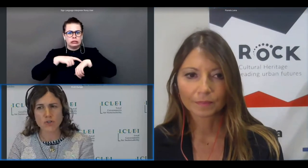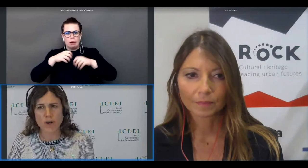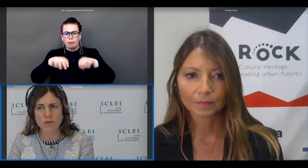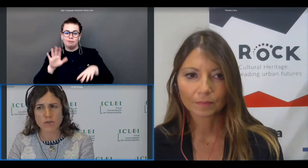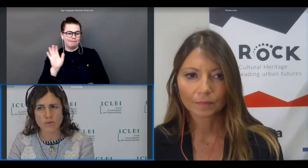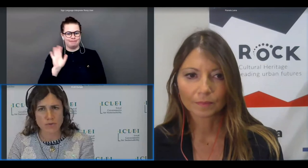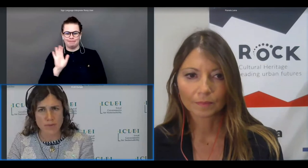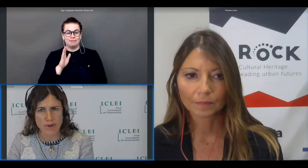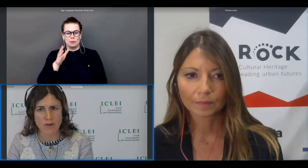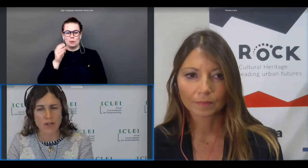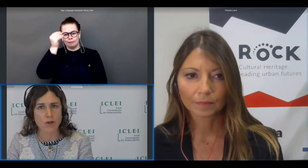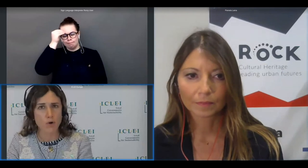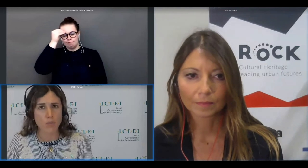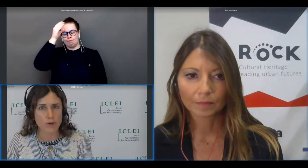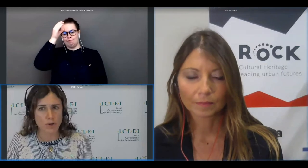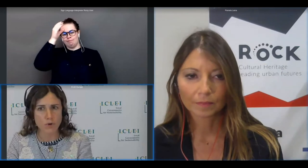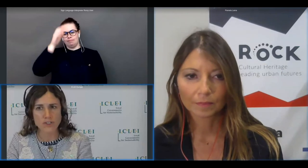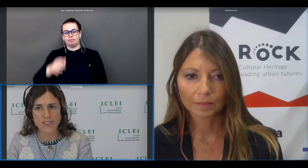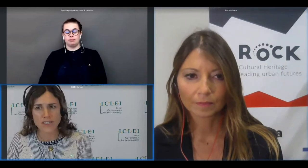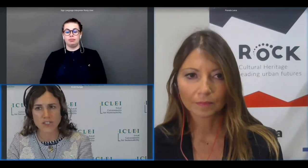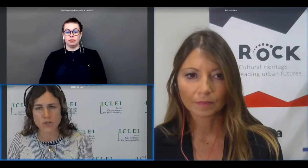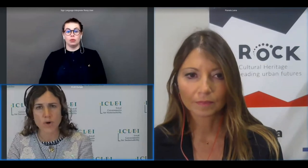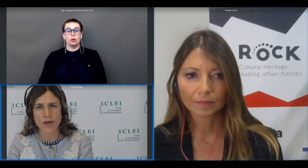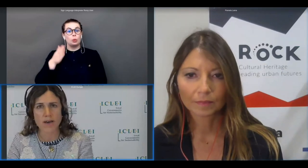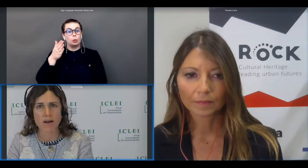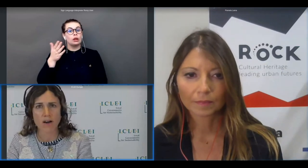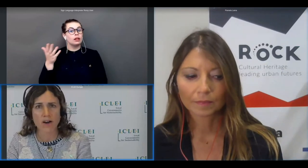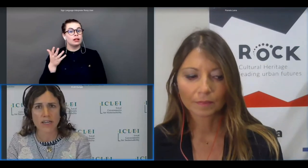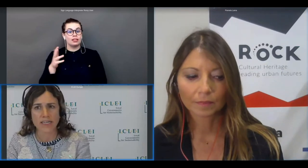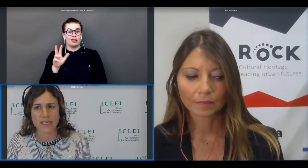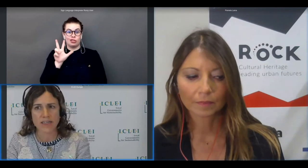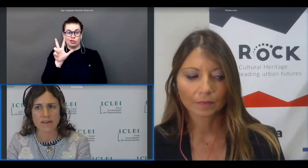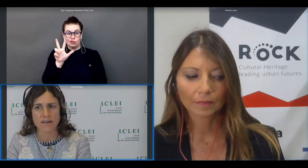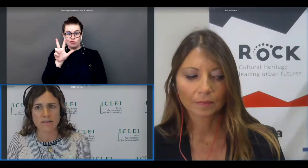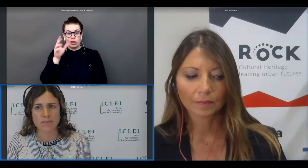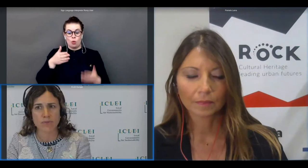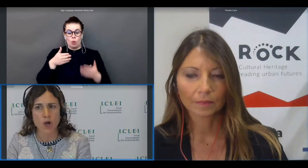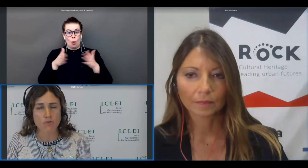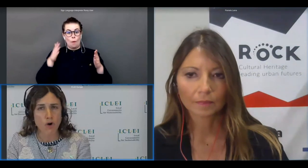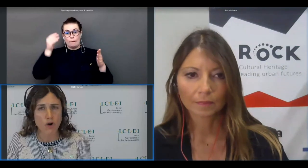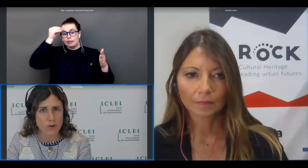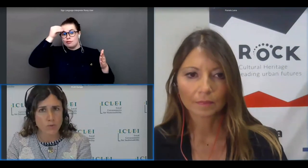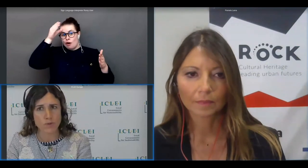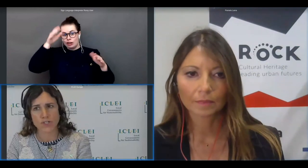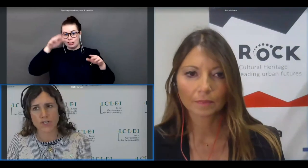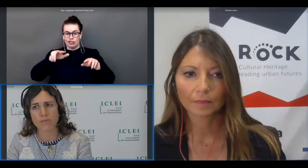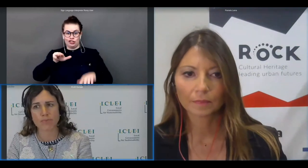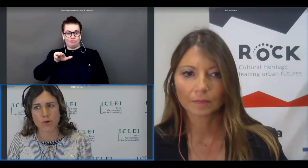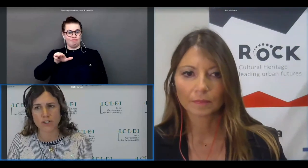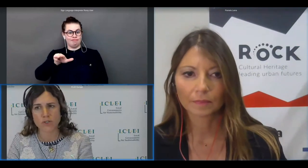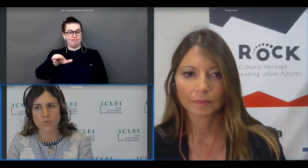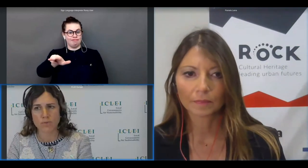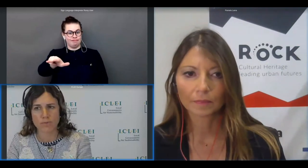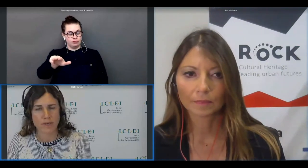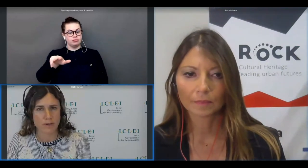two rounds of three parallel open knowledge sessions where our key um rock outputs and